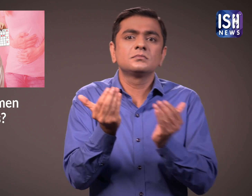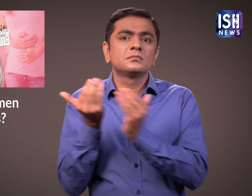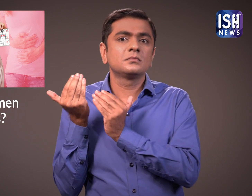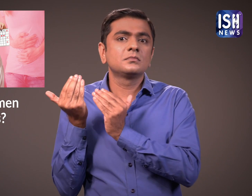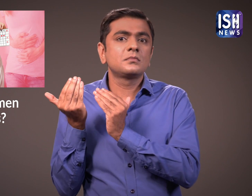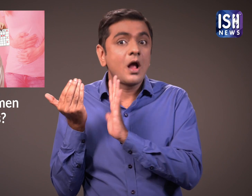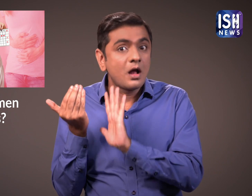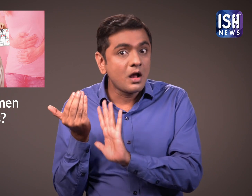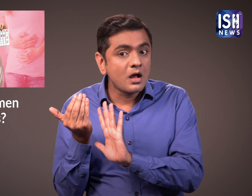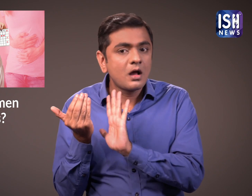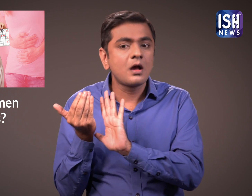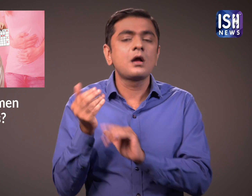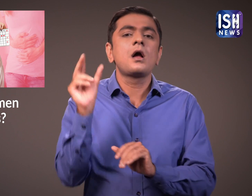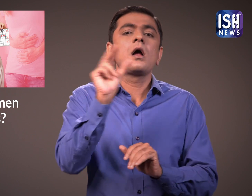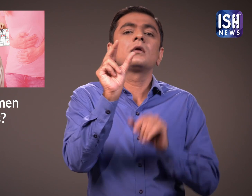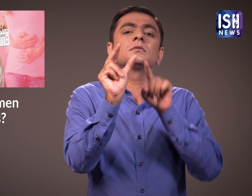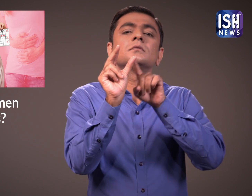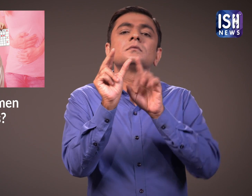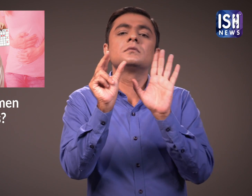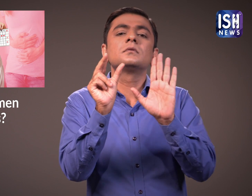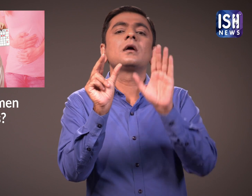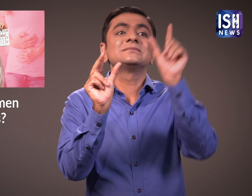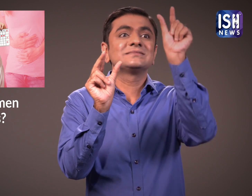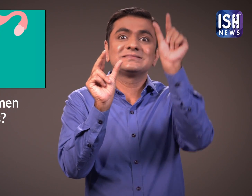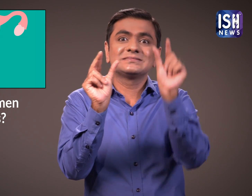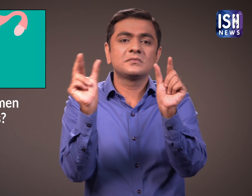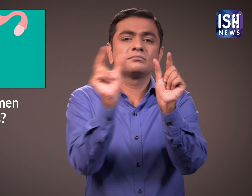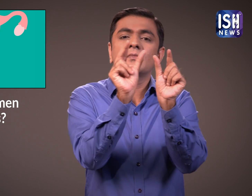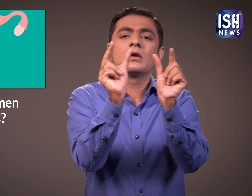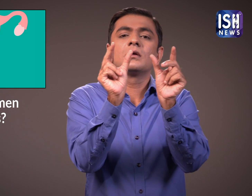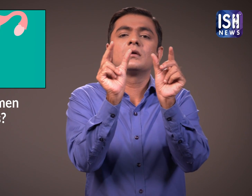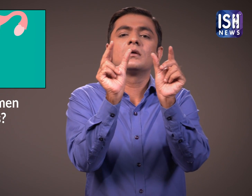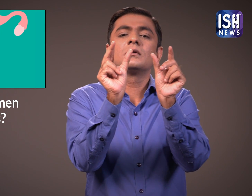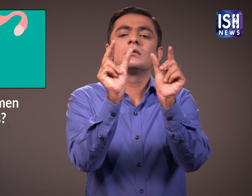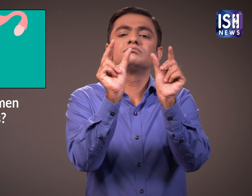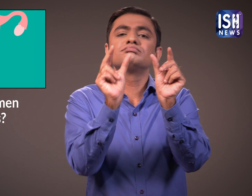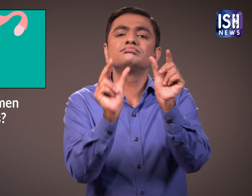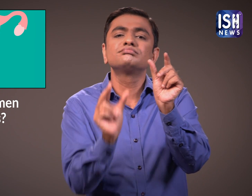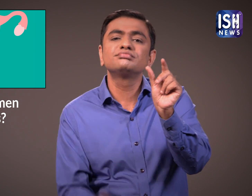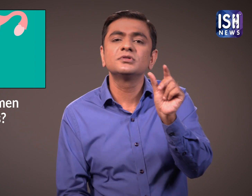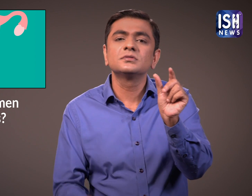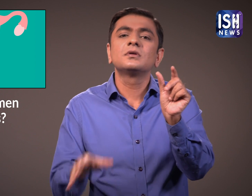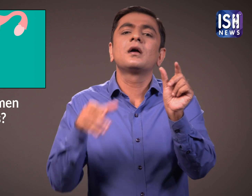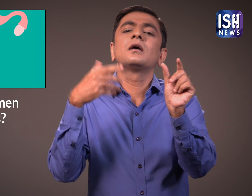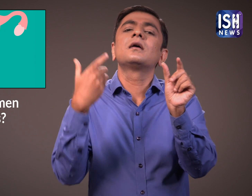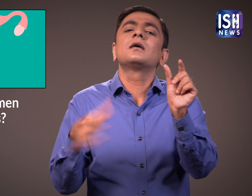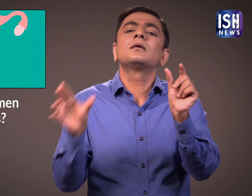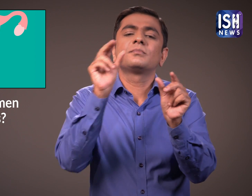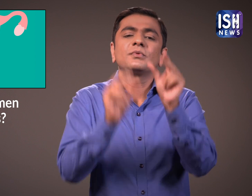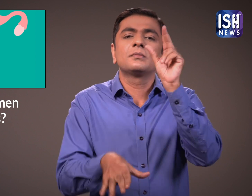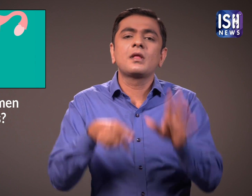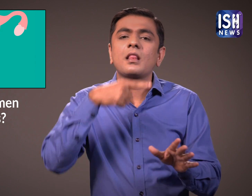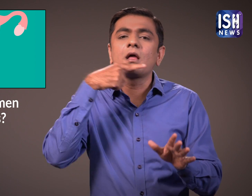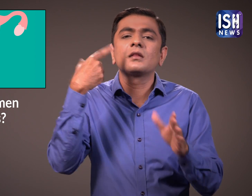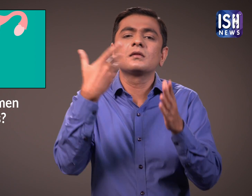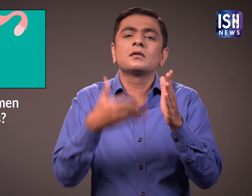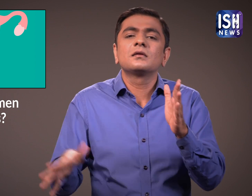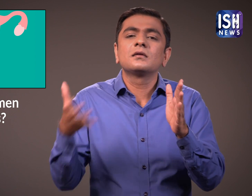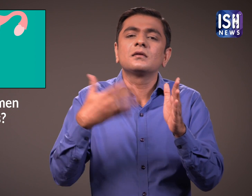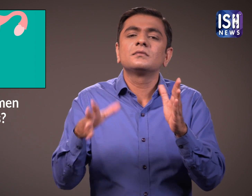the egg, the egg remains unfertilised. Then the lining of the uterus breaks down, bleeds and